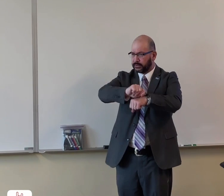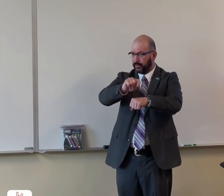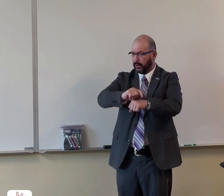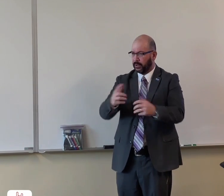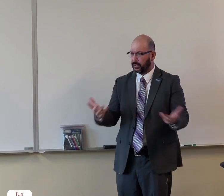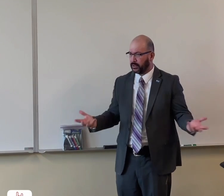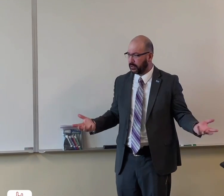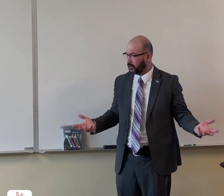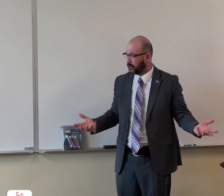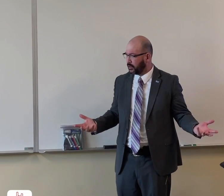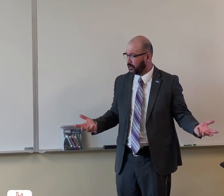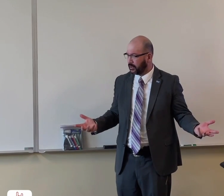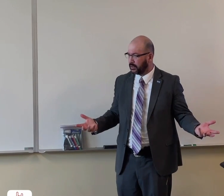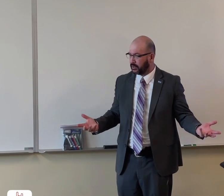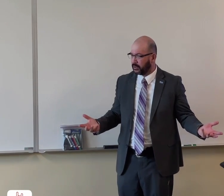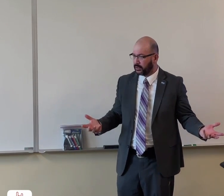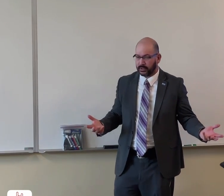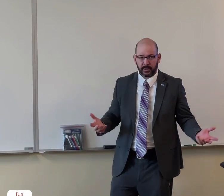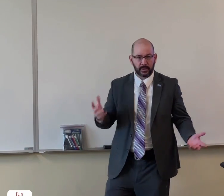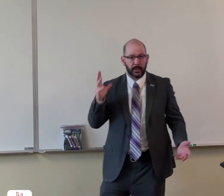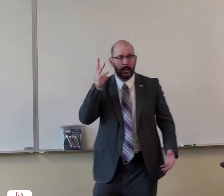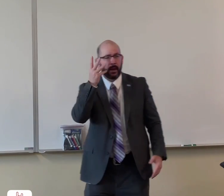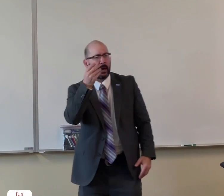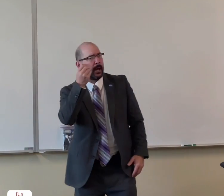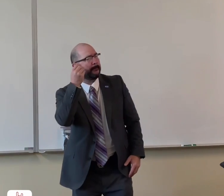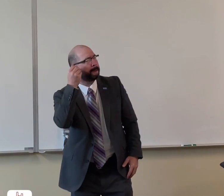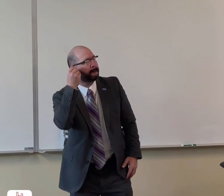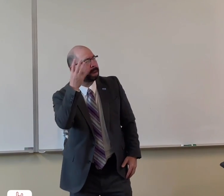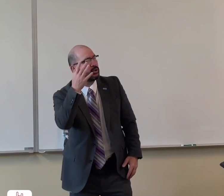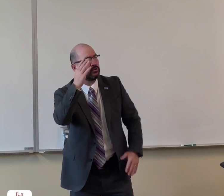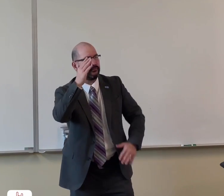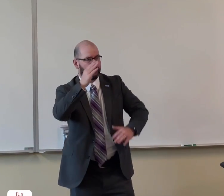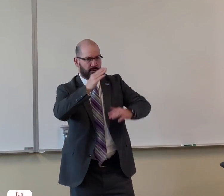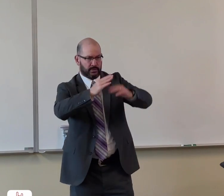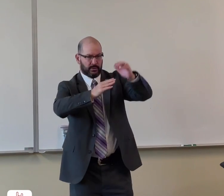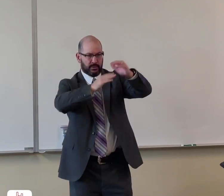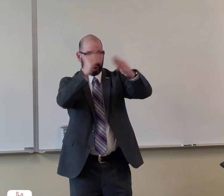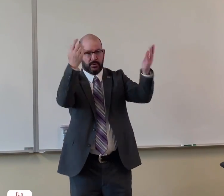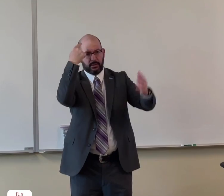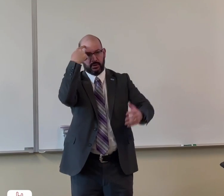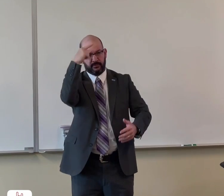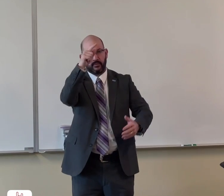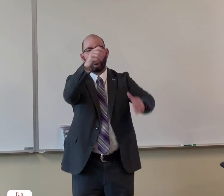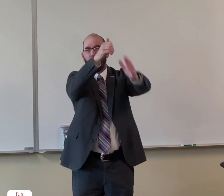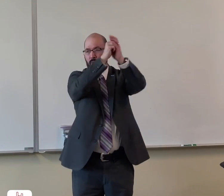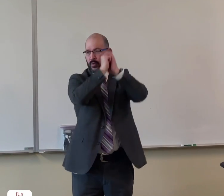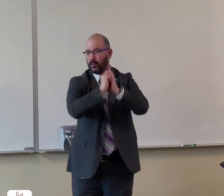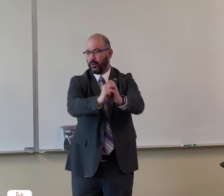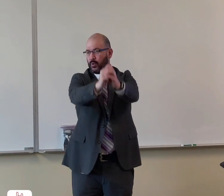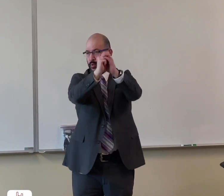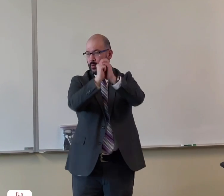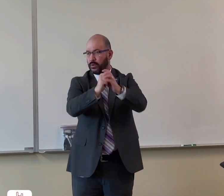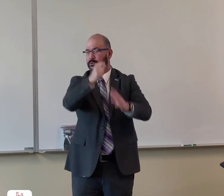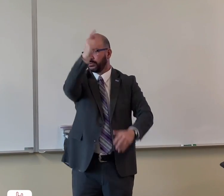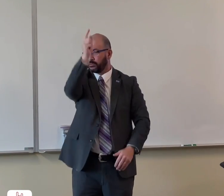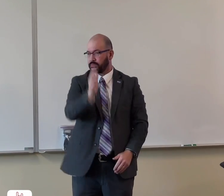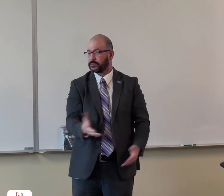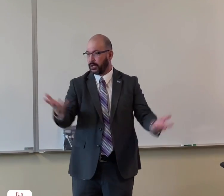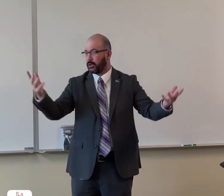a holy temple what does that mean a beautiful building for worship for